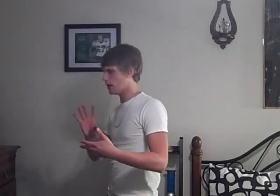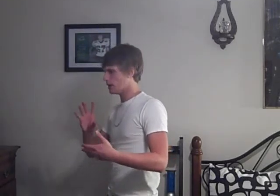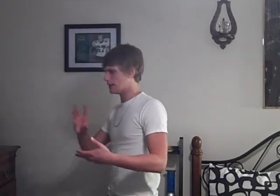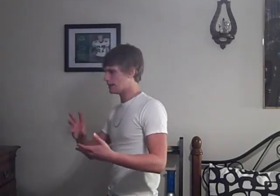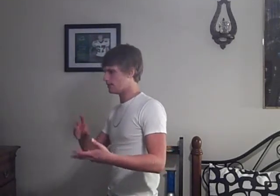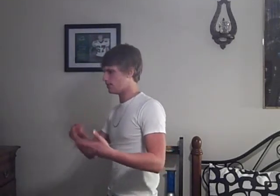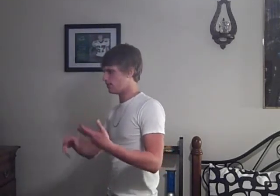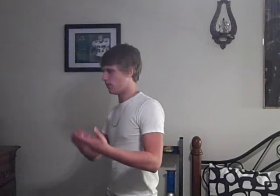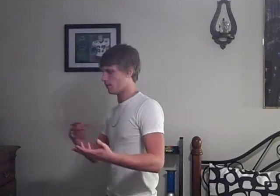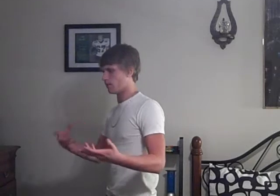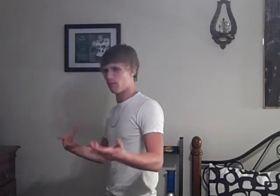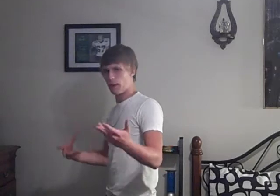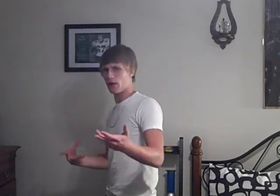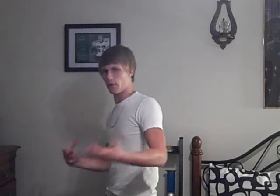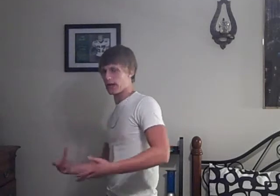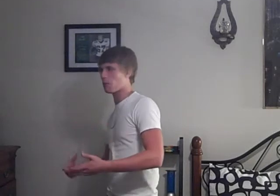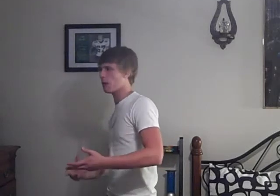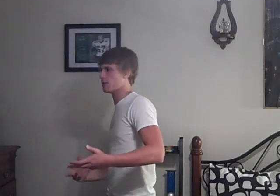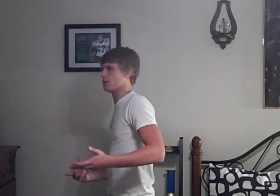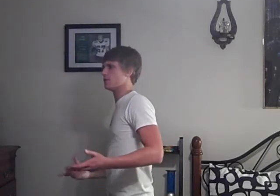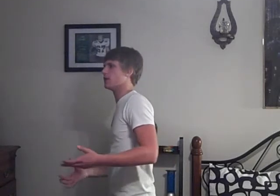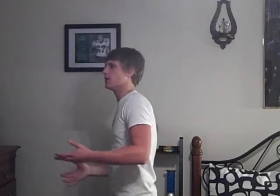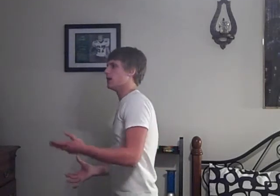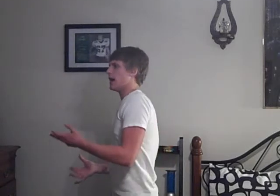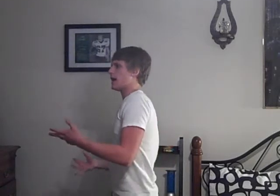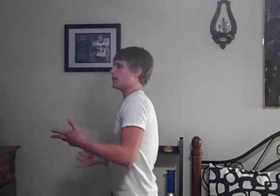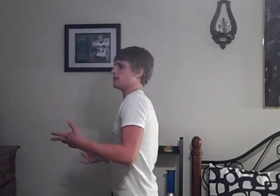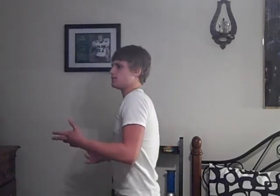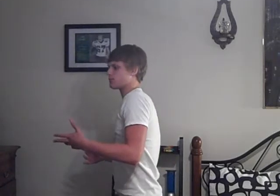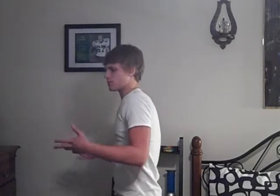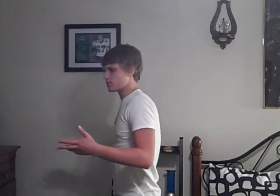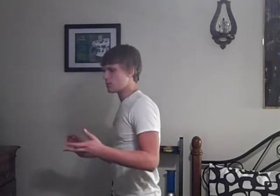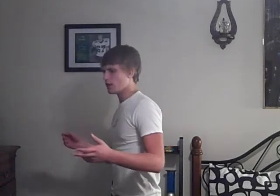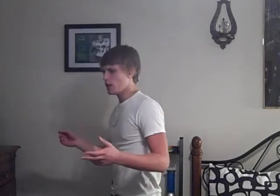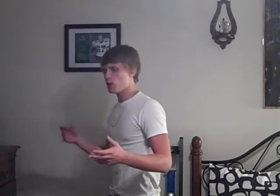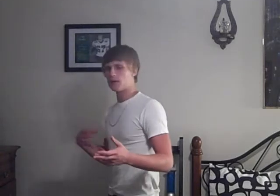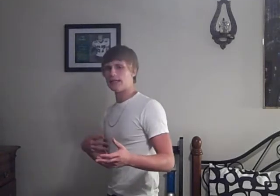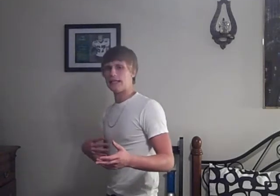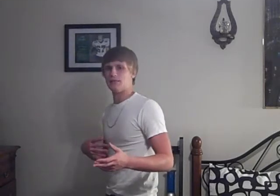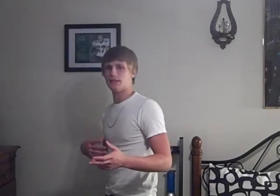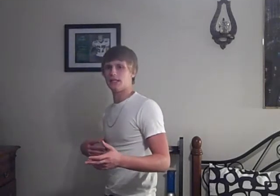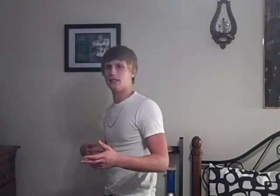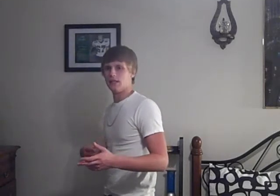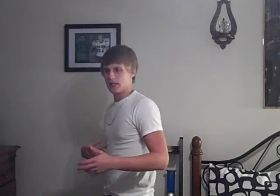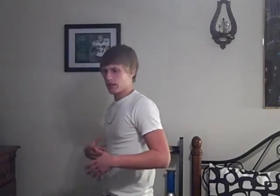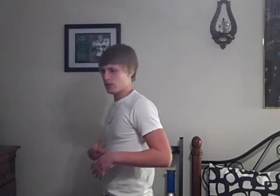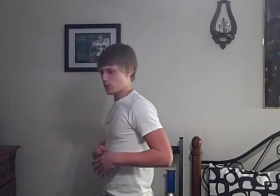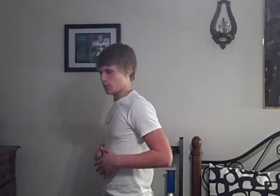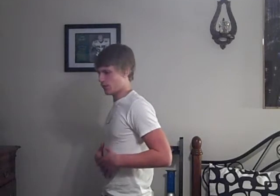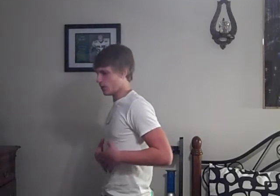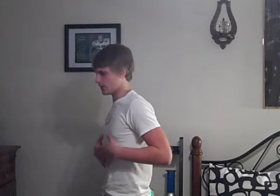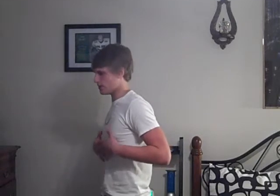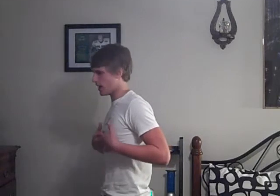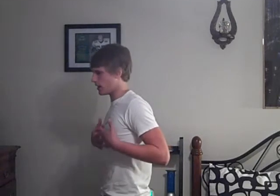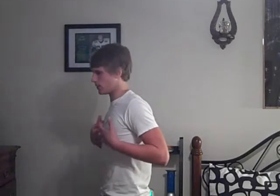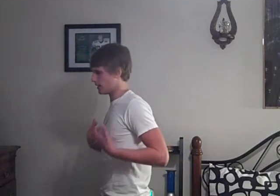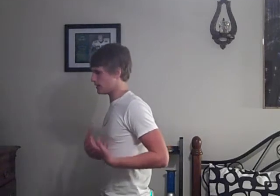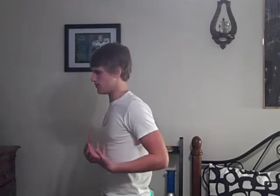The parent Or gay relative And You're relieved You feel this sigh of relief